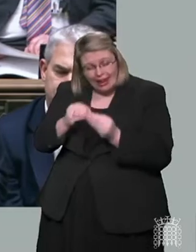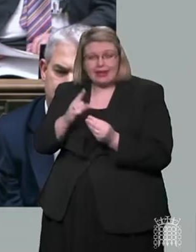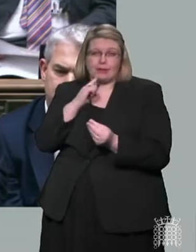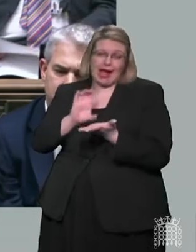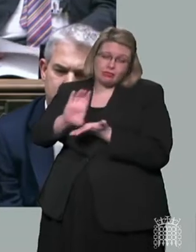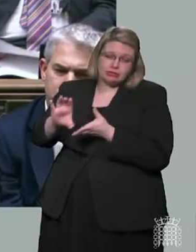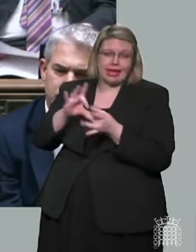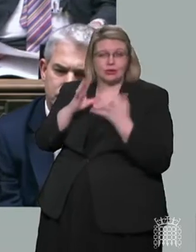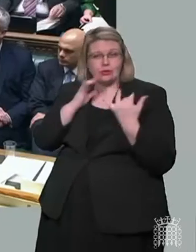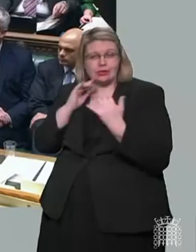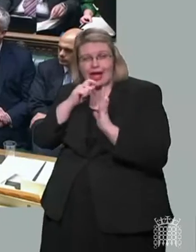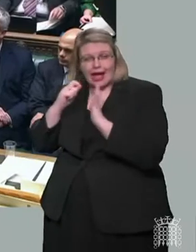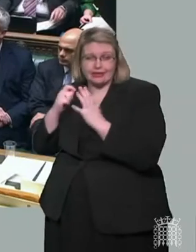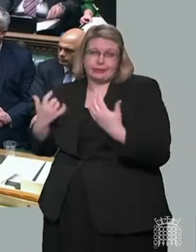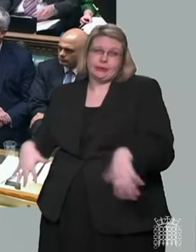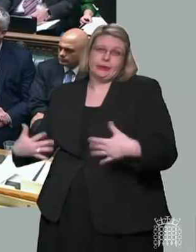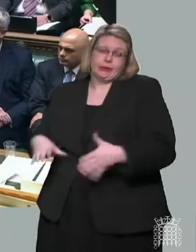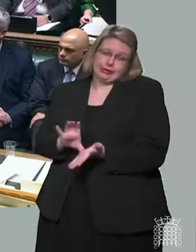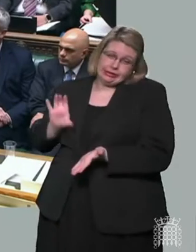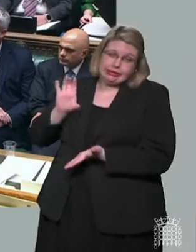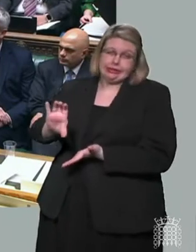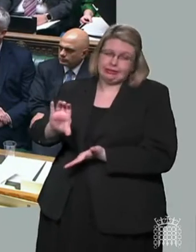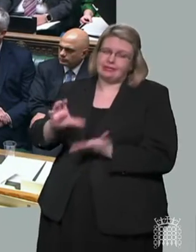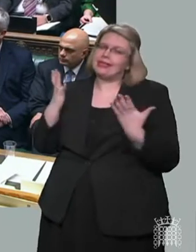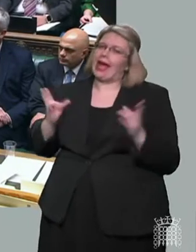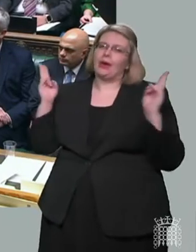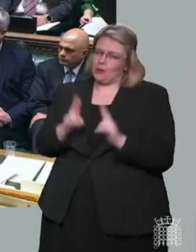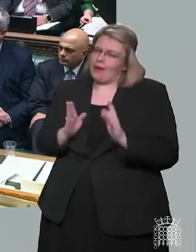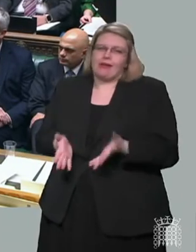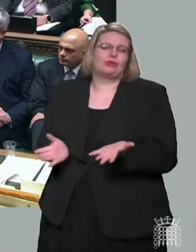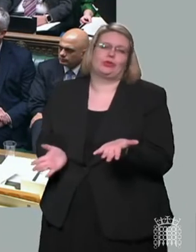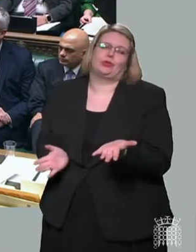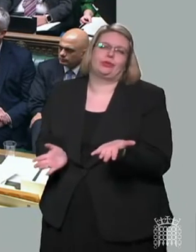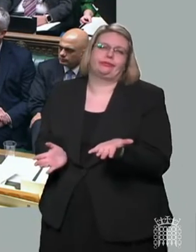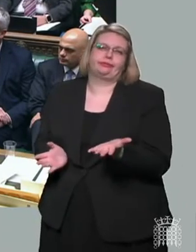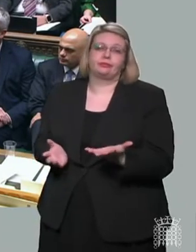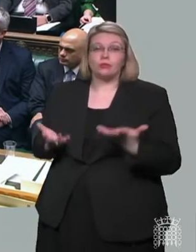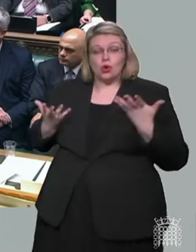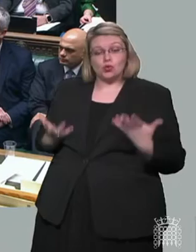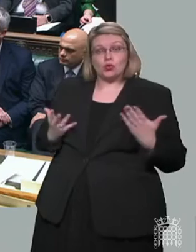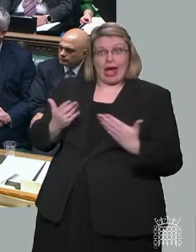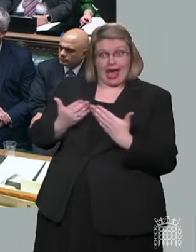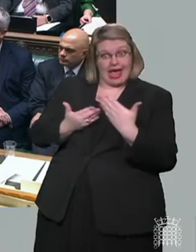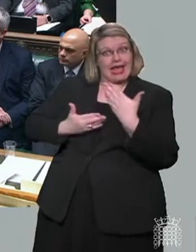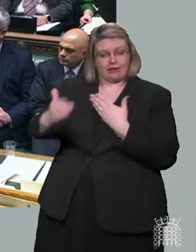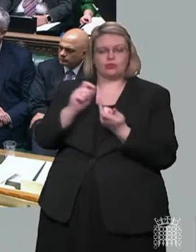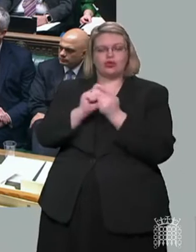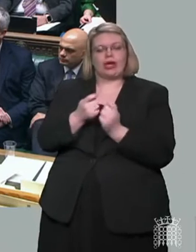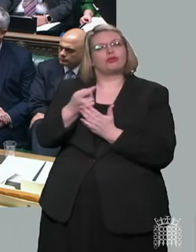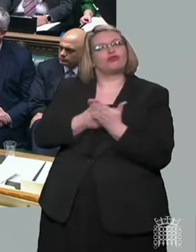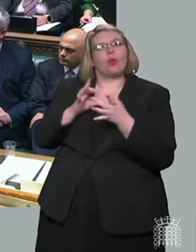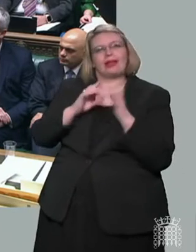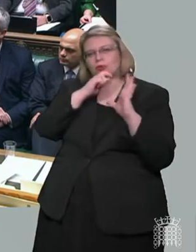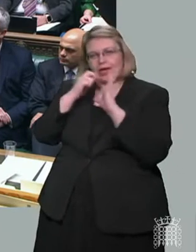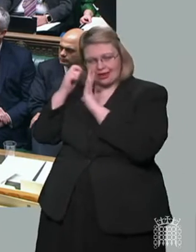Omicron wave. We must now scale this back. From today, we're removing the guidance for staff and